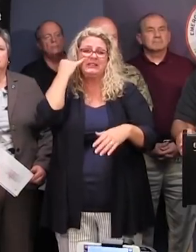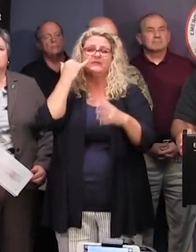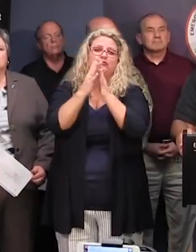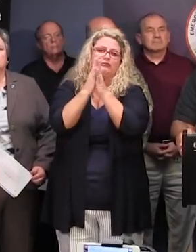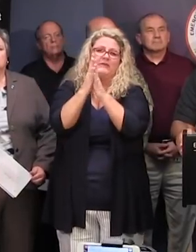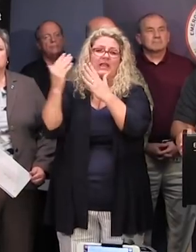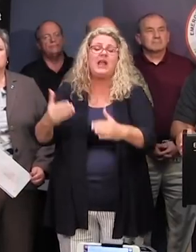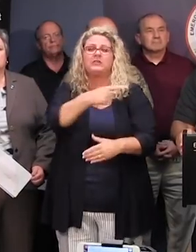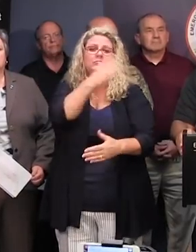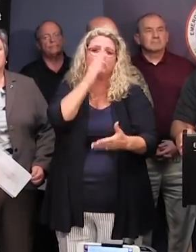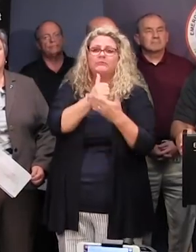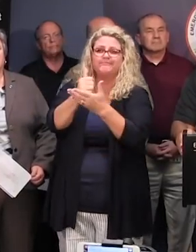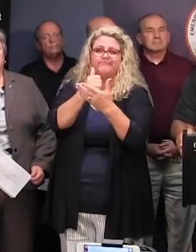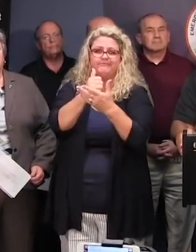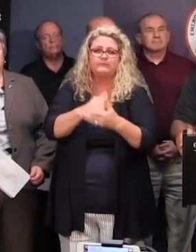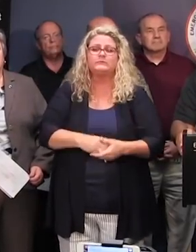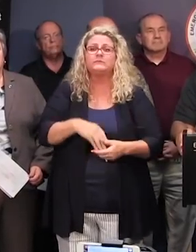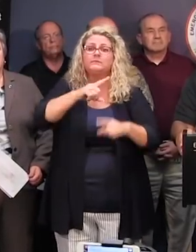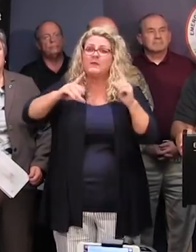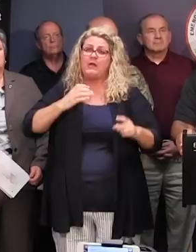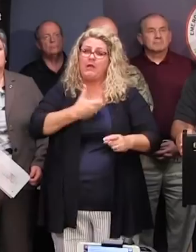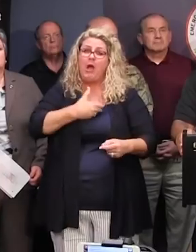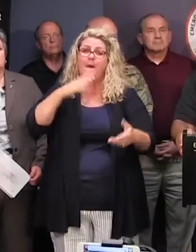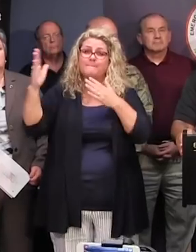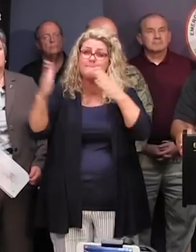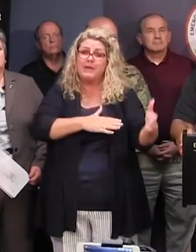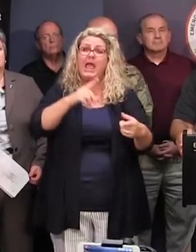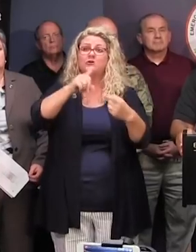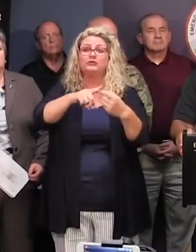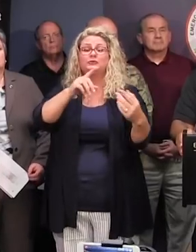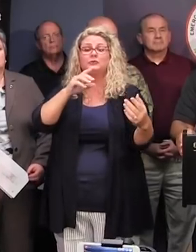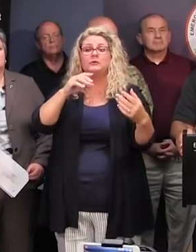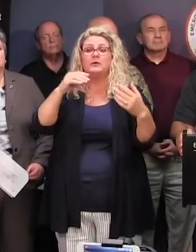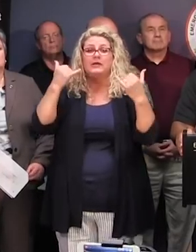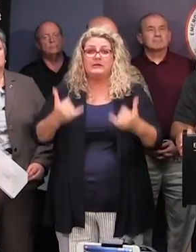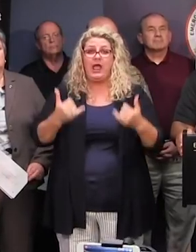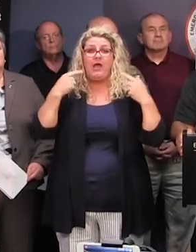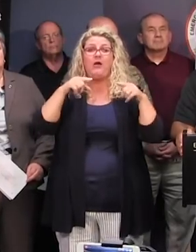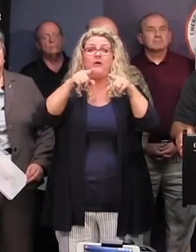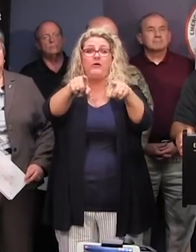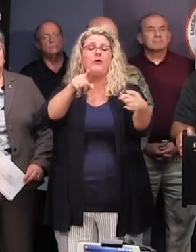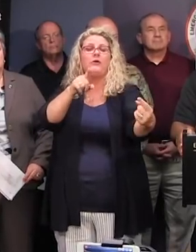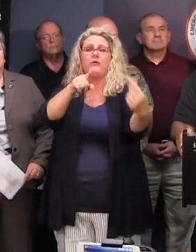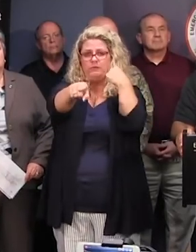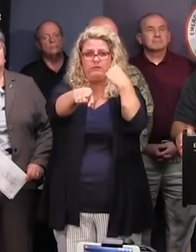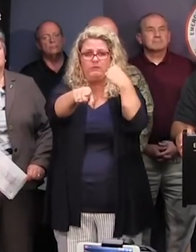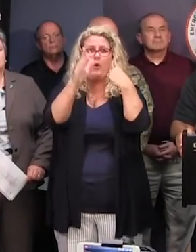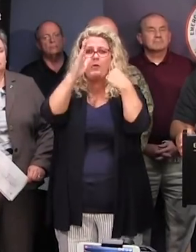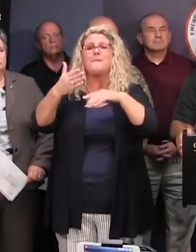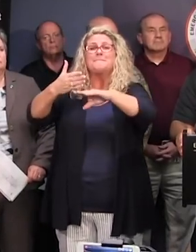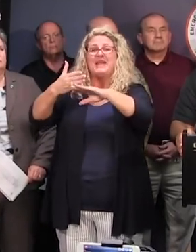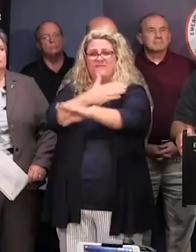area. Our plan is to terminate lane reversal routes before the onset of tropical storm force